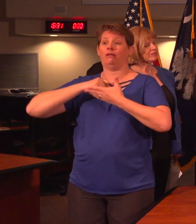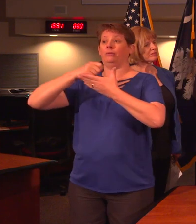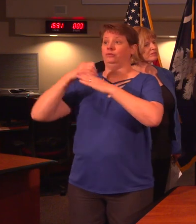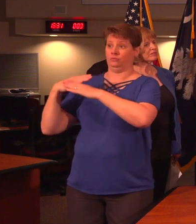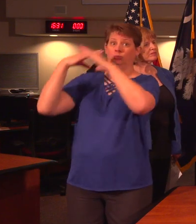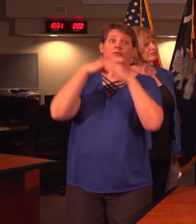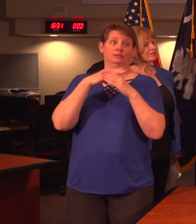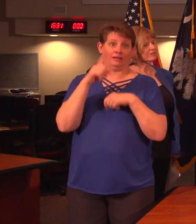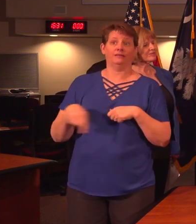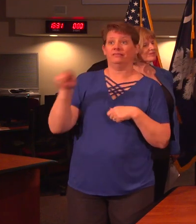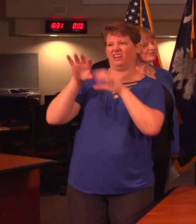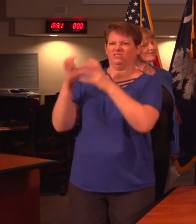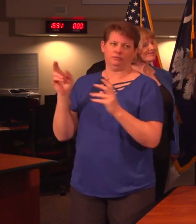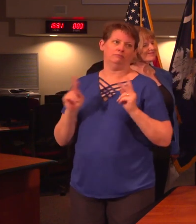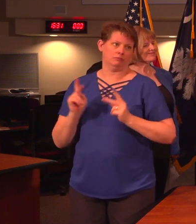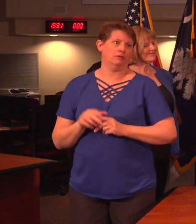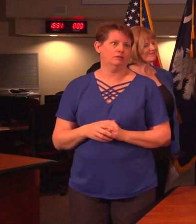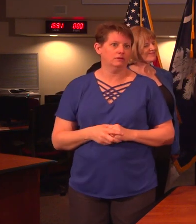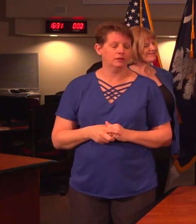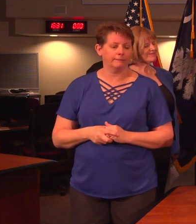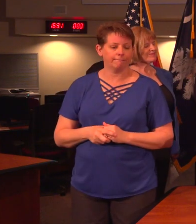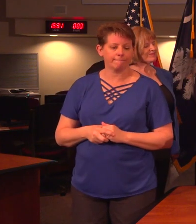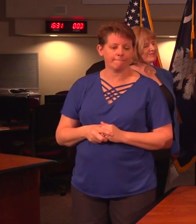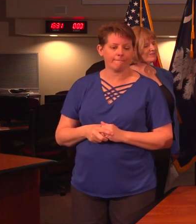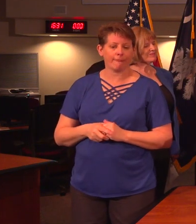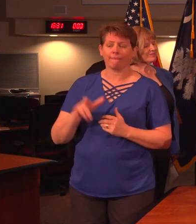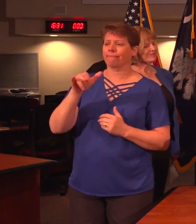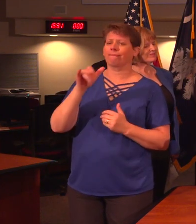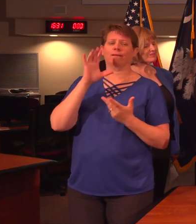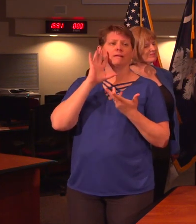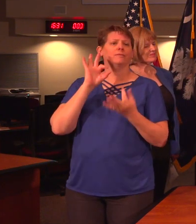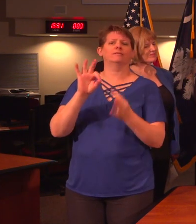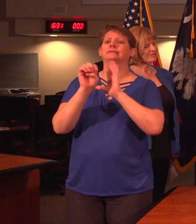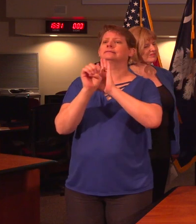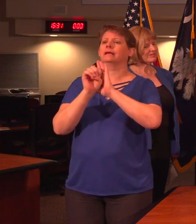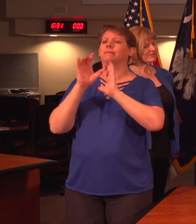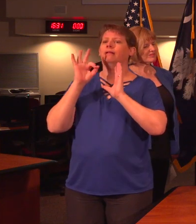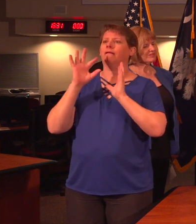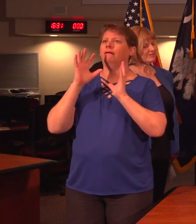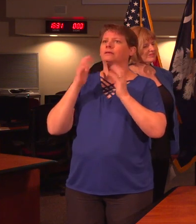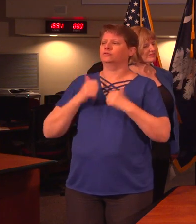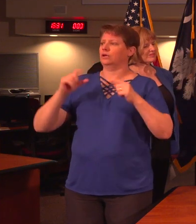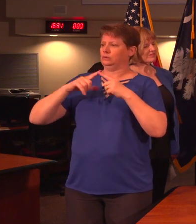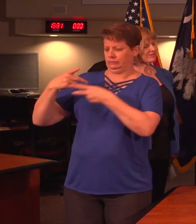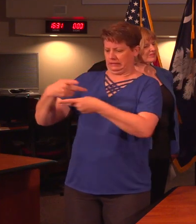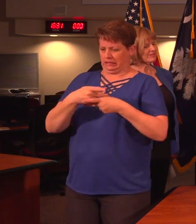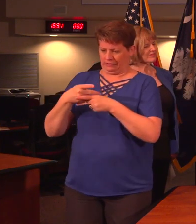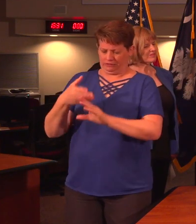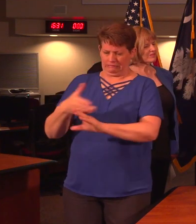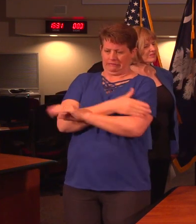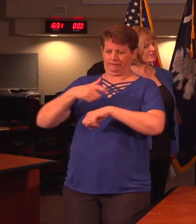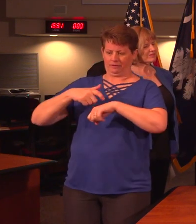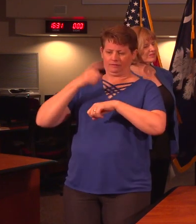to help protect this higher-risk population. And this is an example of the importance of taking precautions to protect those at higher risk,